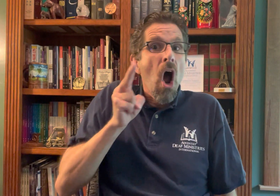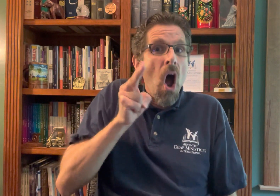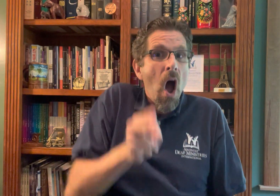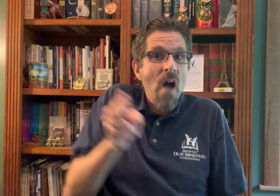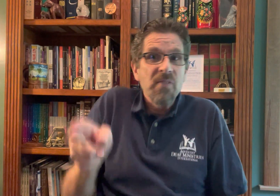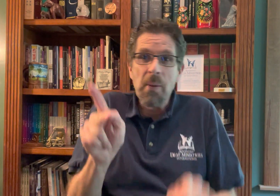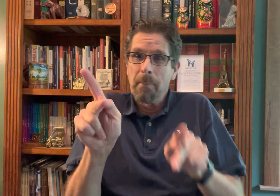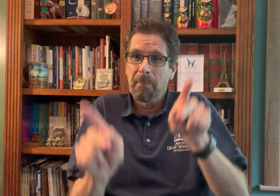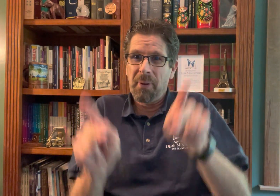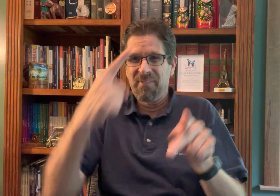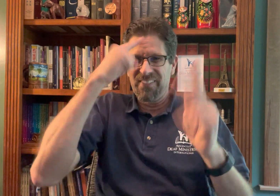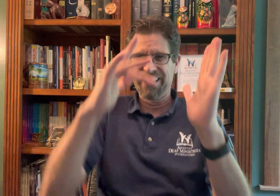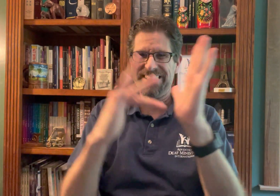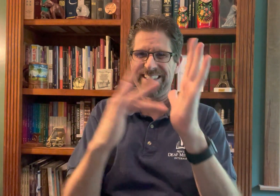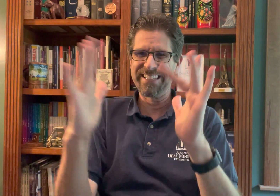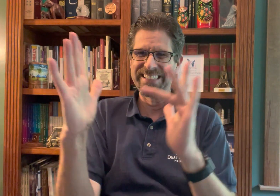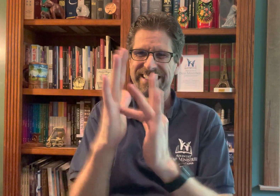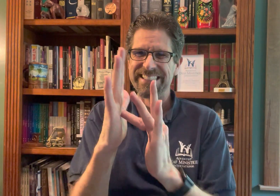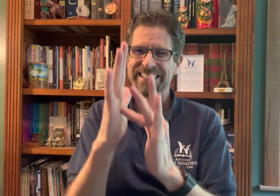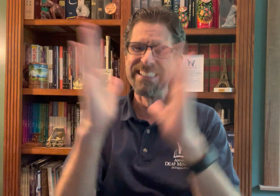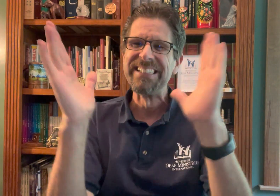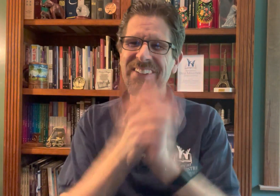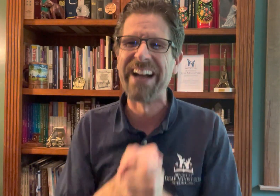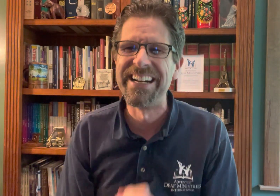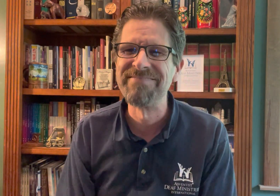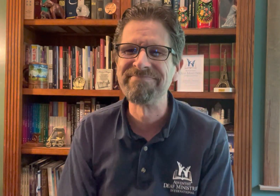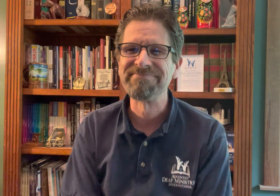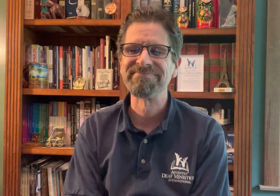your involvement with the deaf and hard of hearing for Jesus.